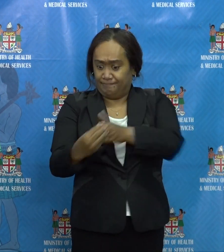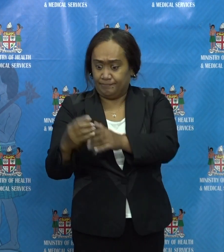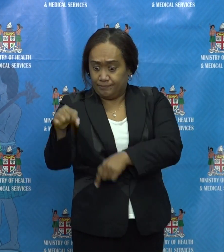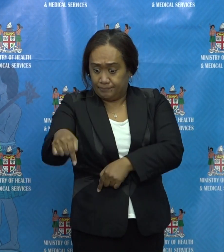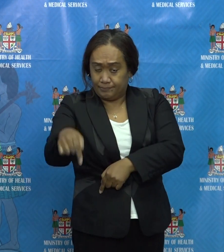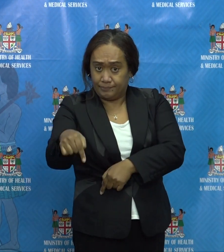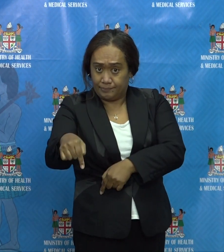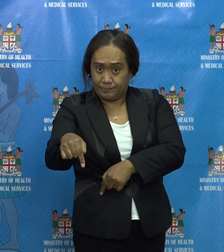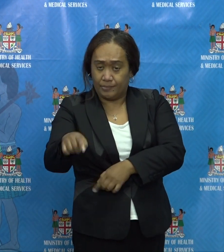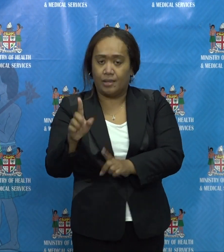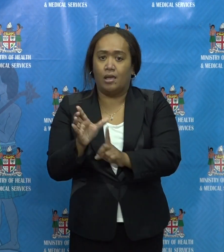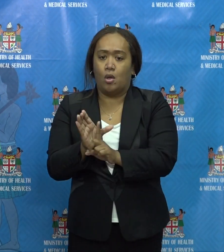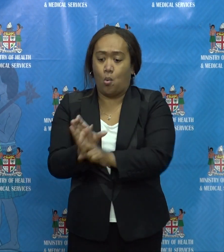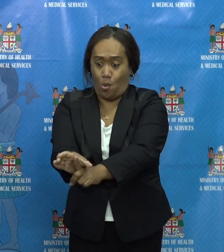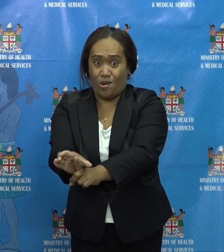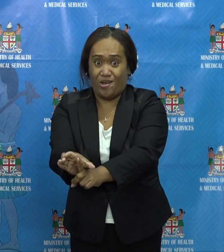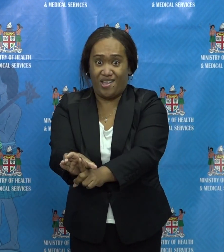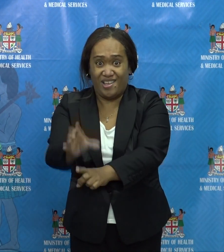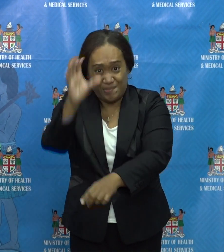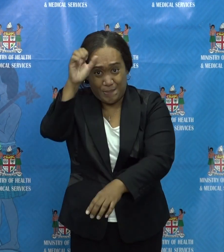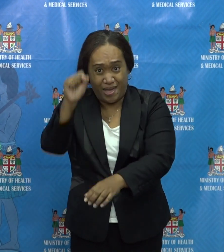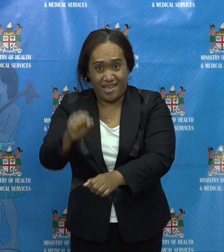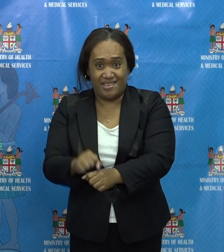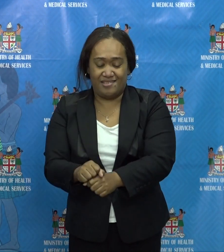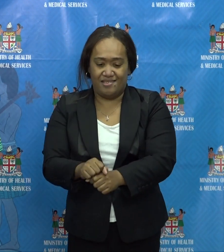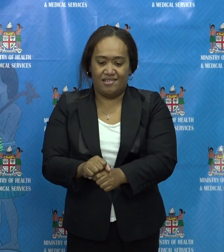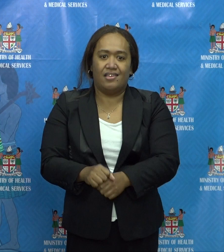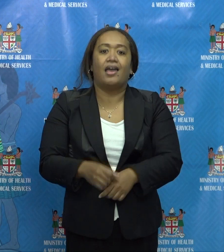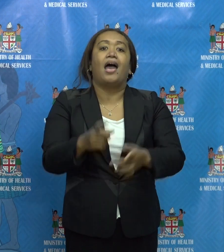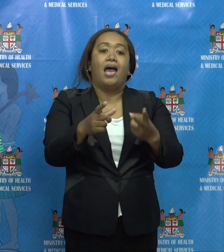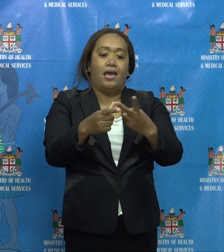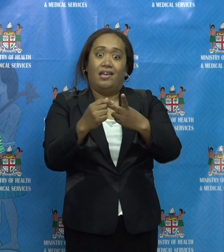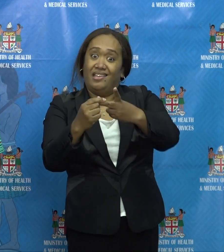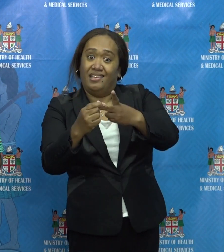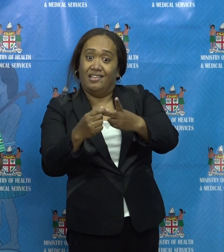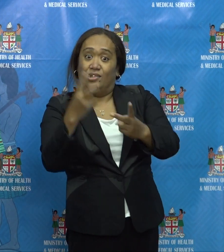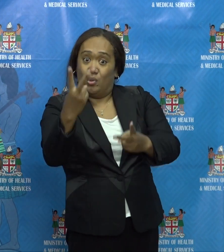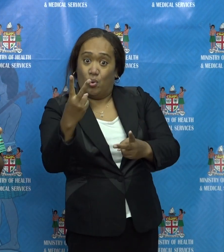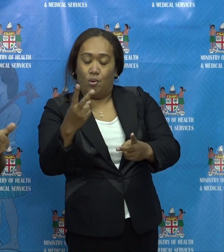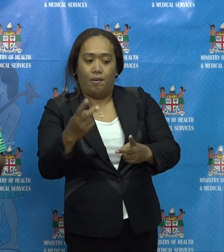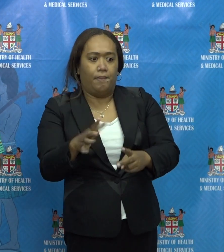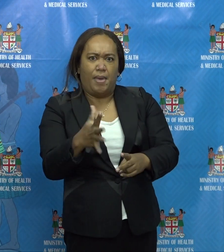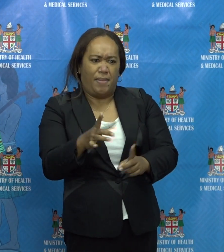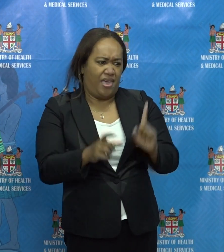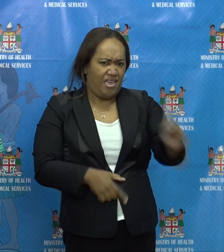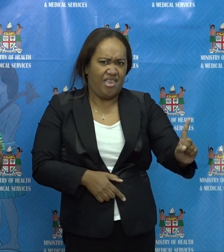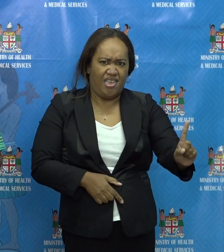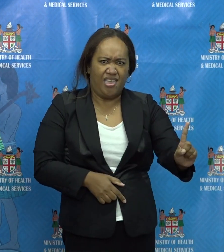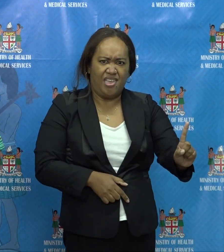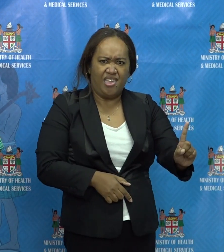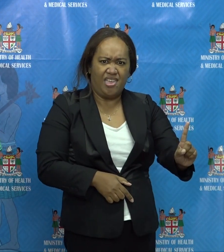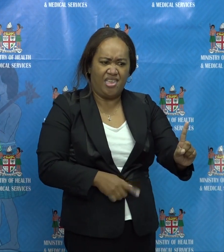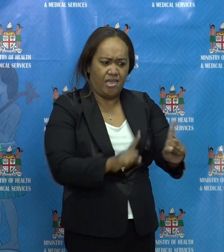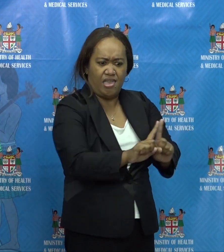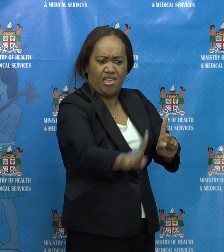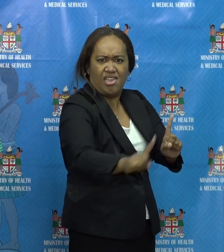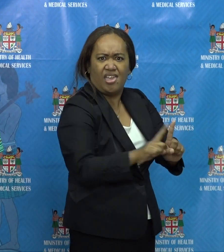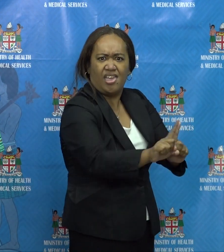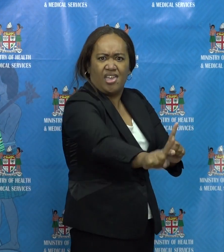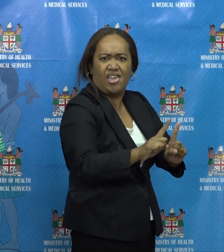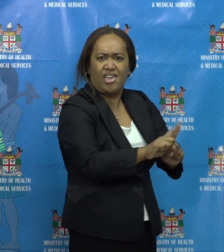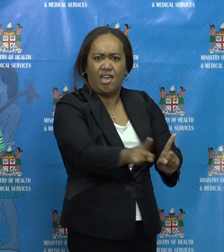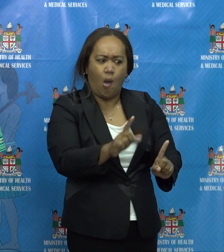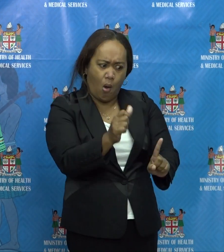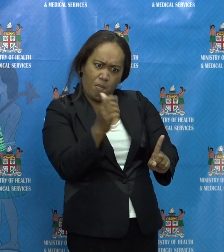directly to the quarantine facility breach. Two, that these cases may be rippling out from an individual in Ra who attended the funeral in